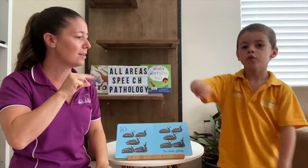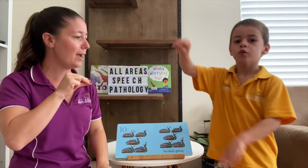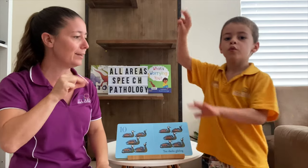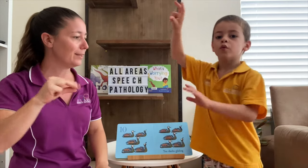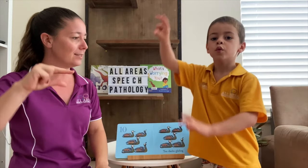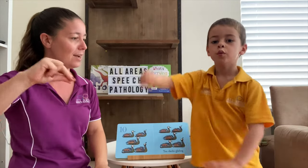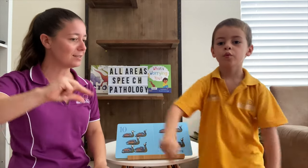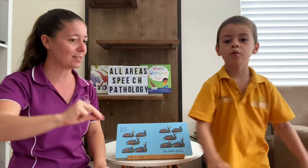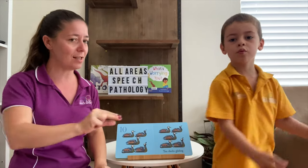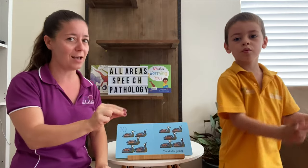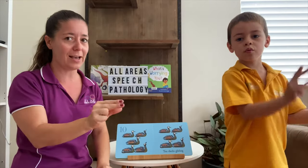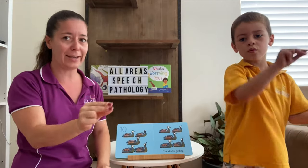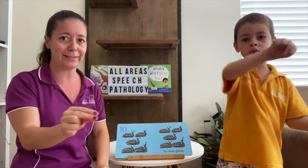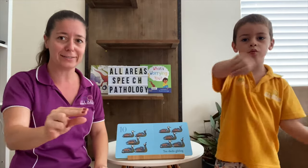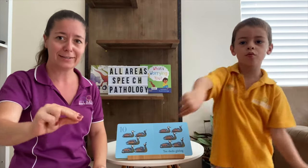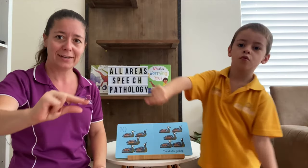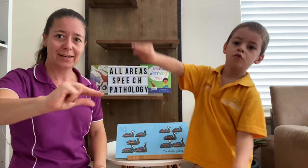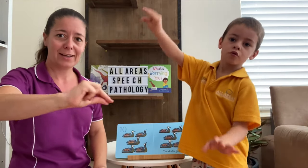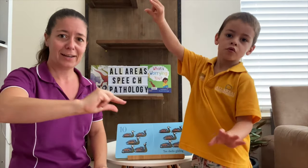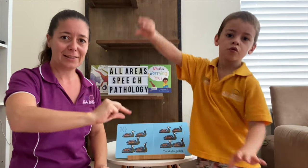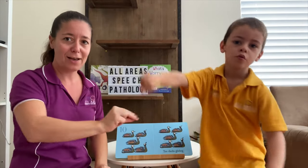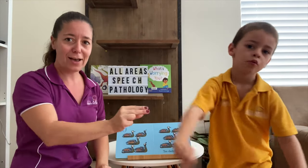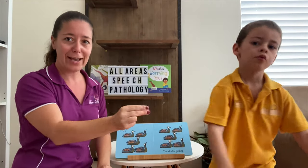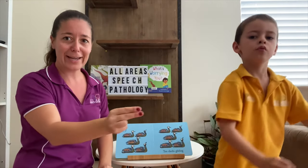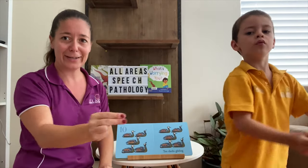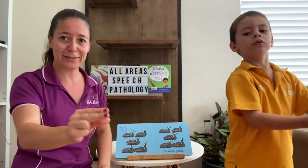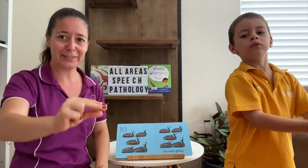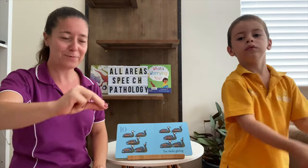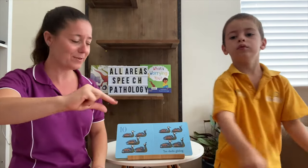How do you think ducks glide? Glide across the water.